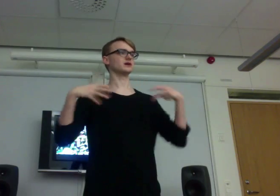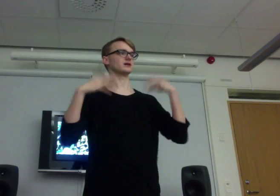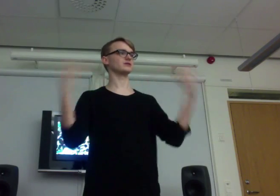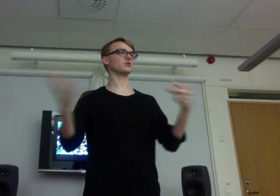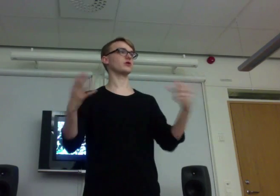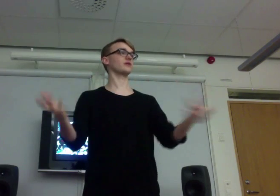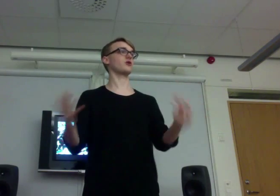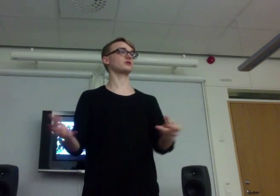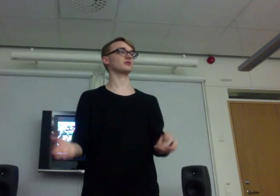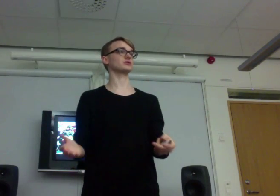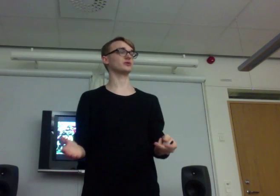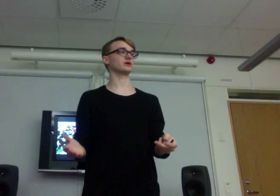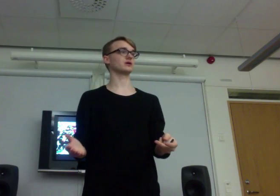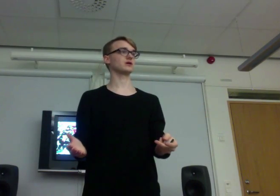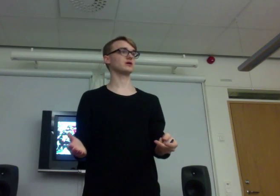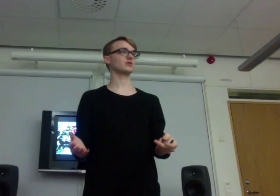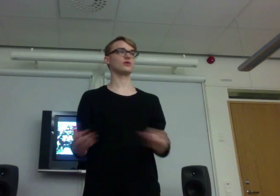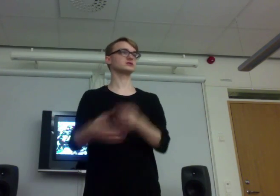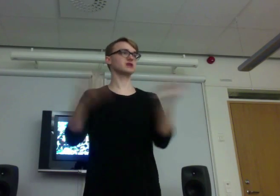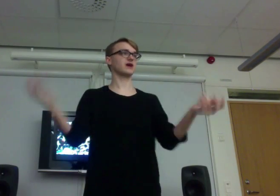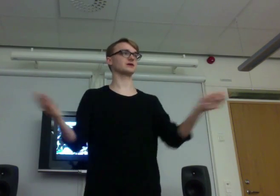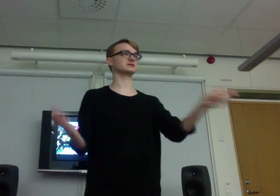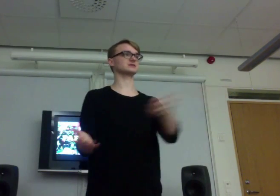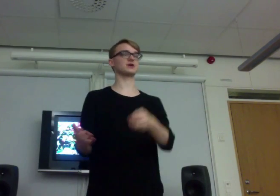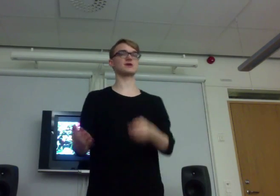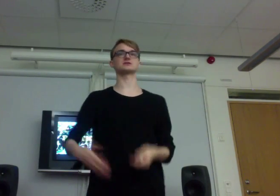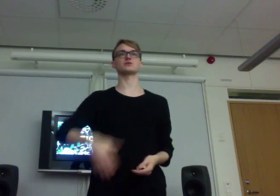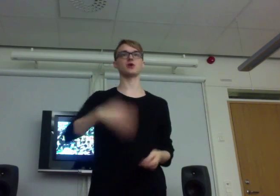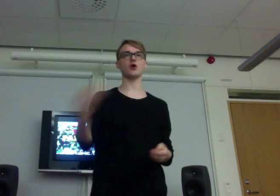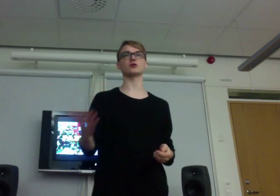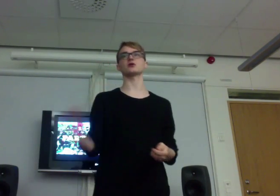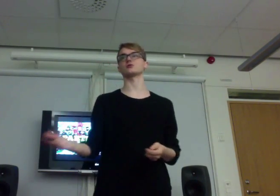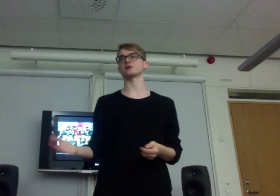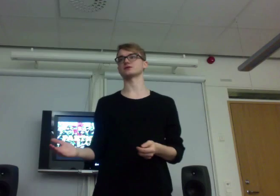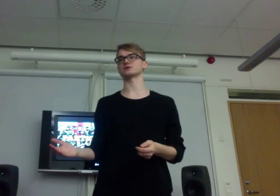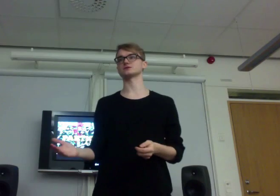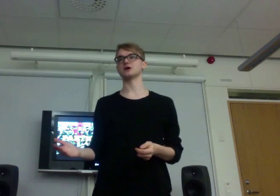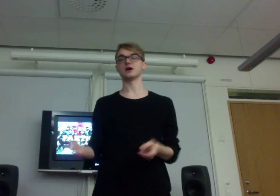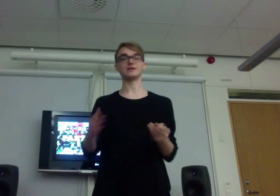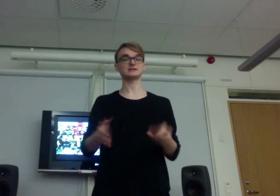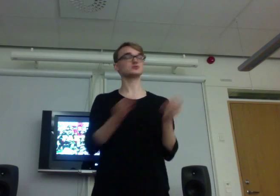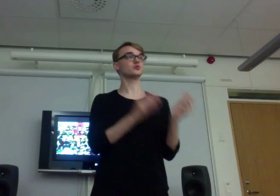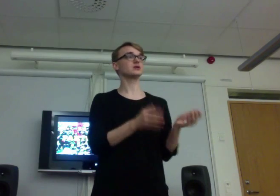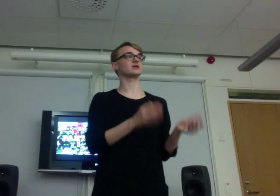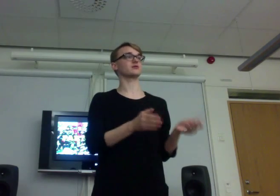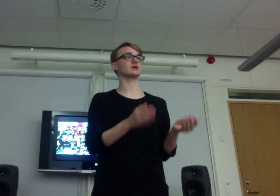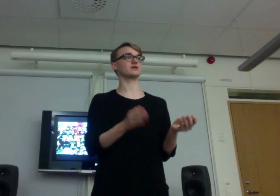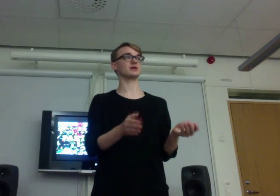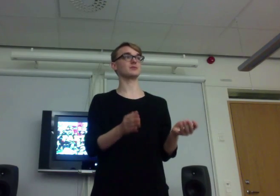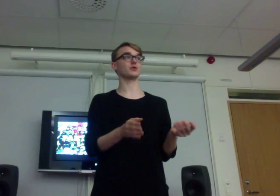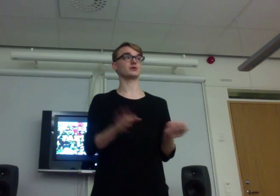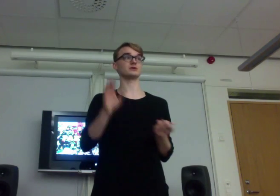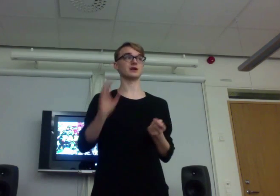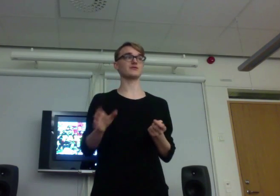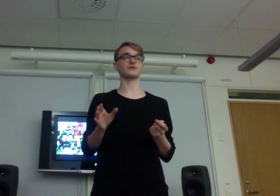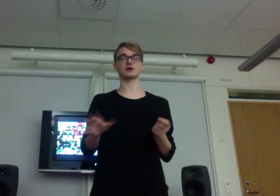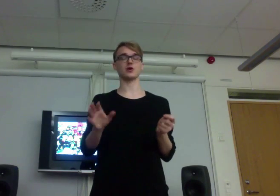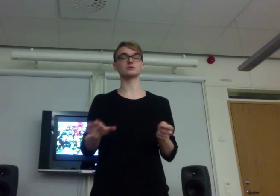work of art that we're doing. We all share this experience, and we are all co-creators. And that's really, really, really important. And I think, also,